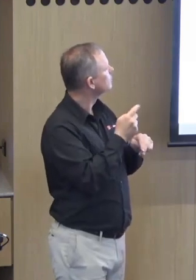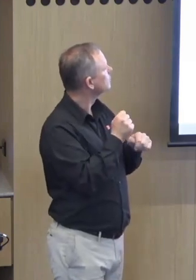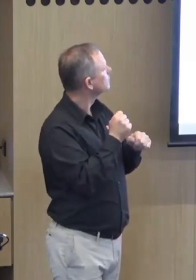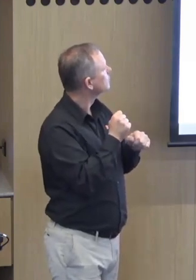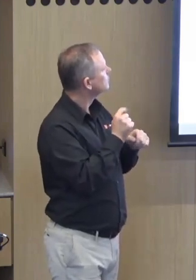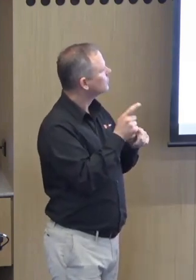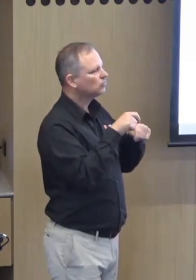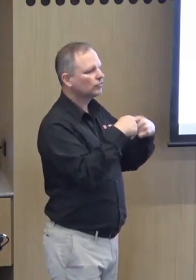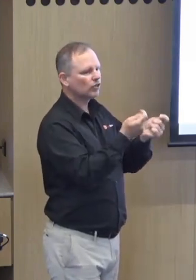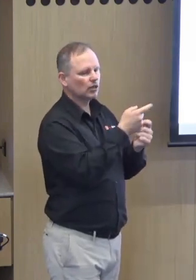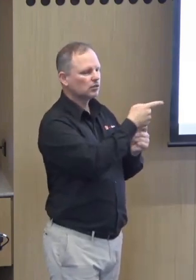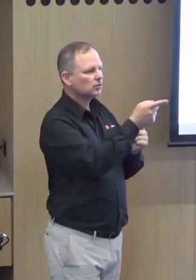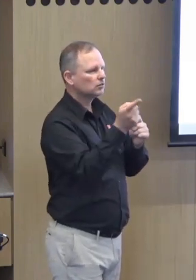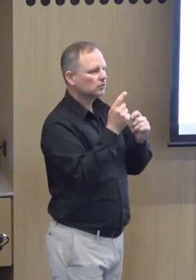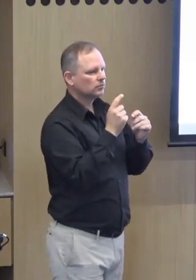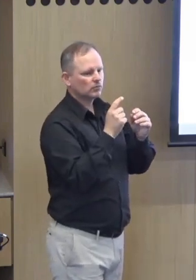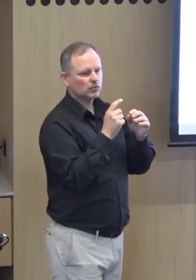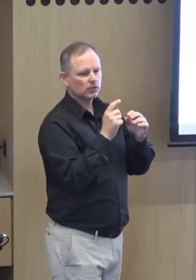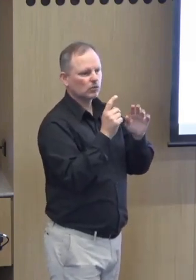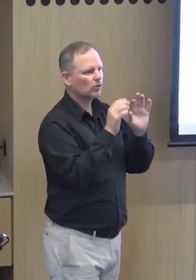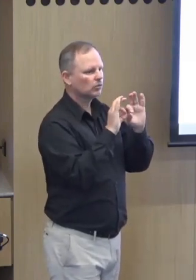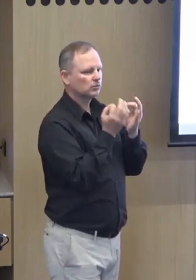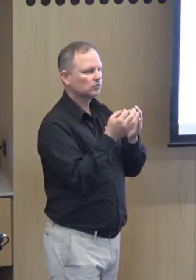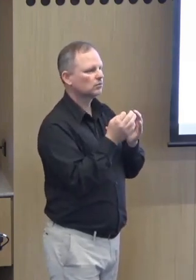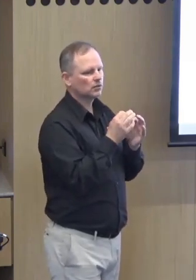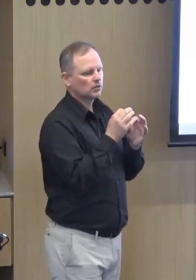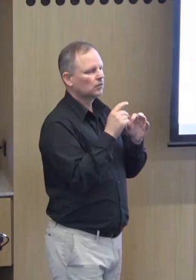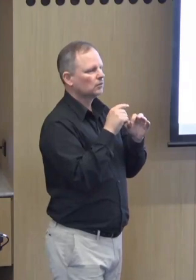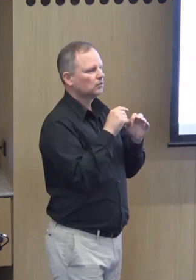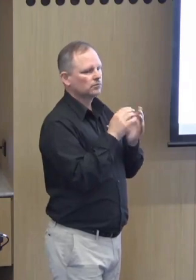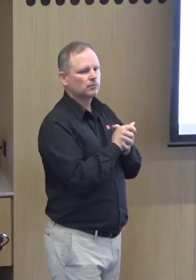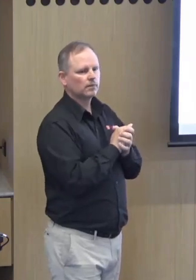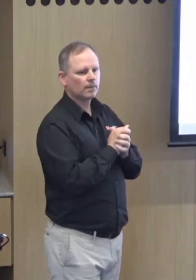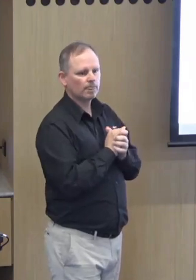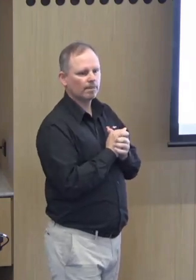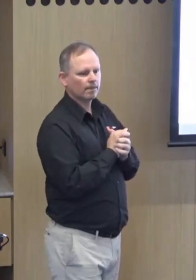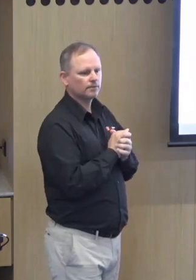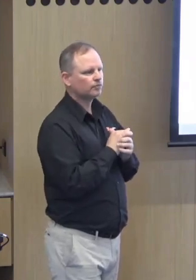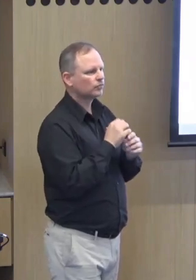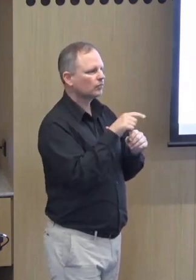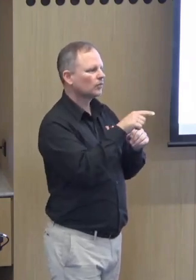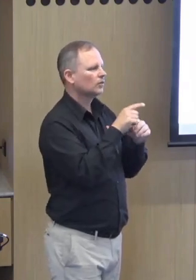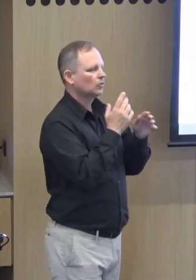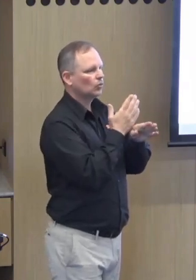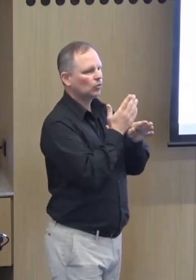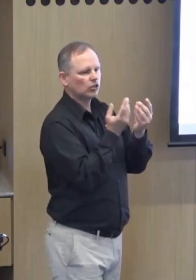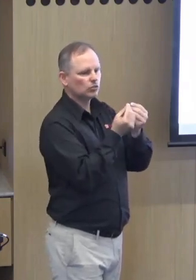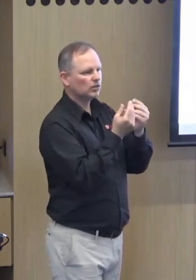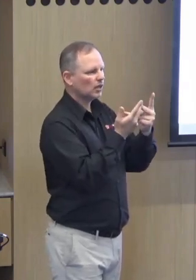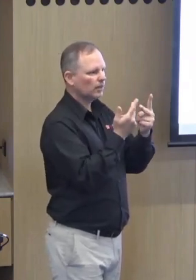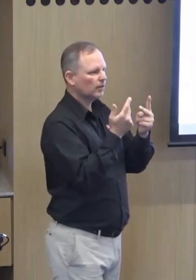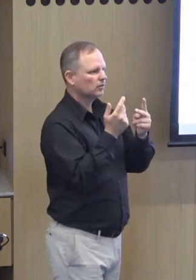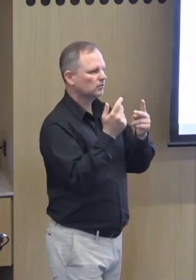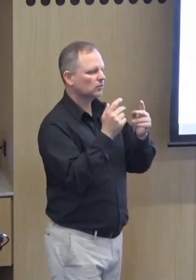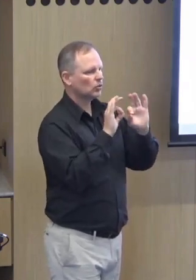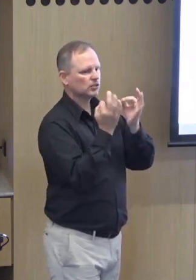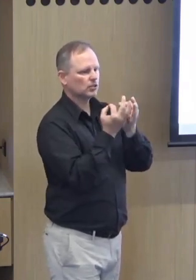Provide education workshops to community, develop mental health resources, community organization levels. We'll work with other